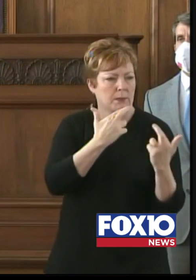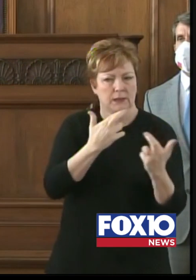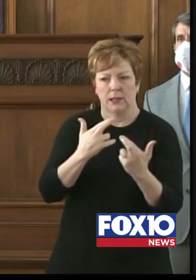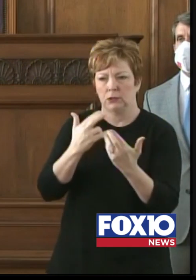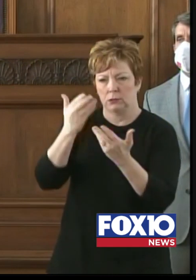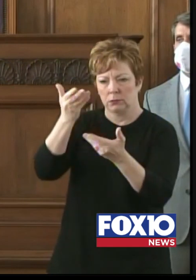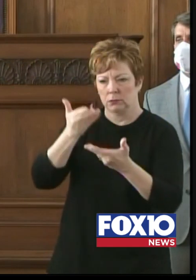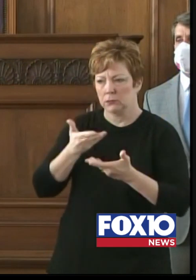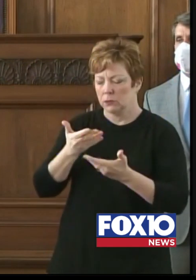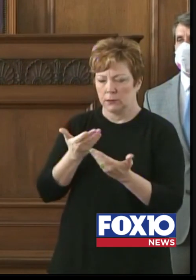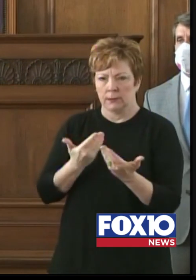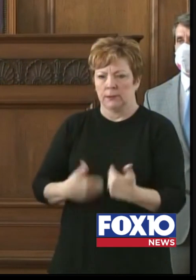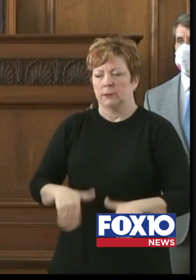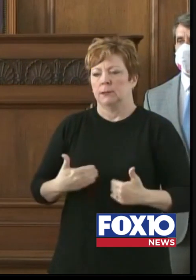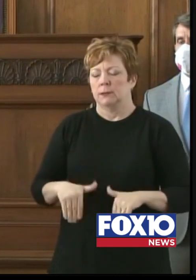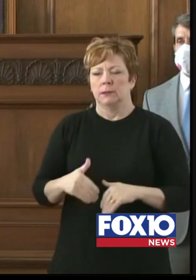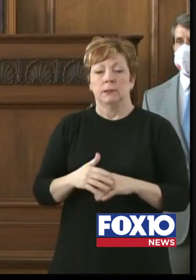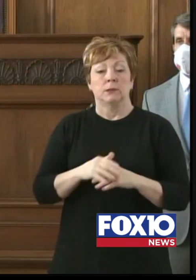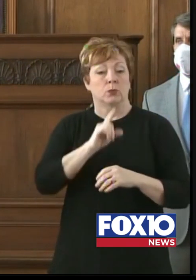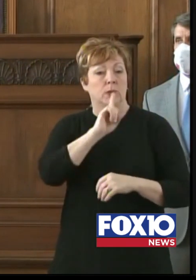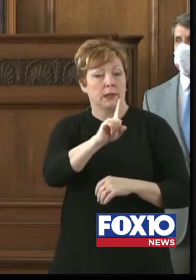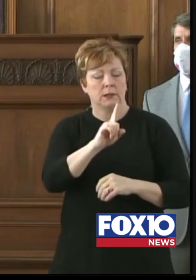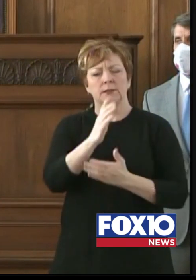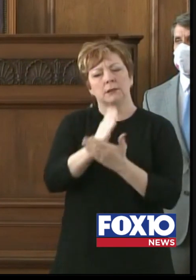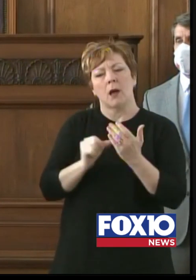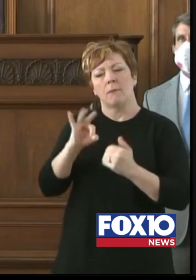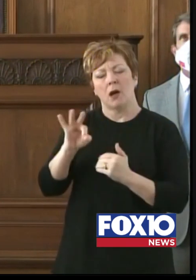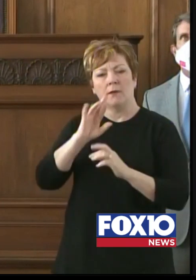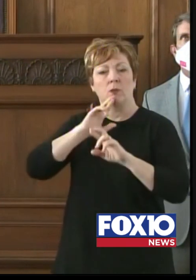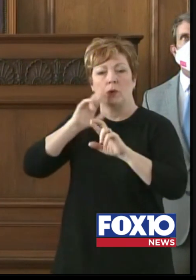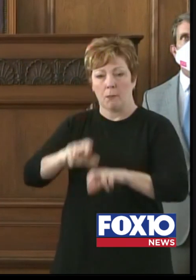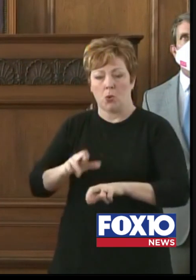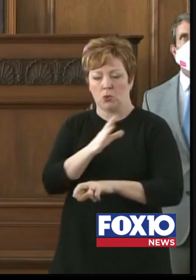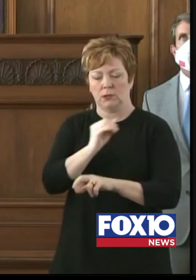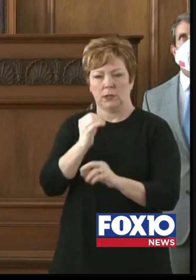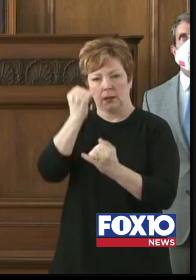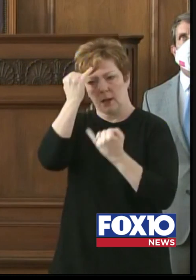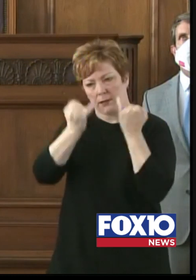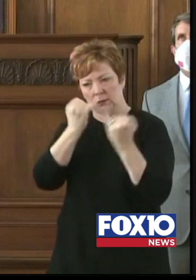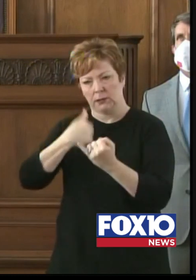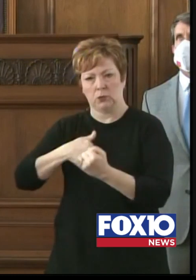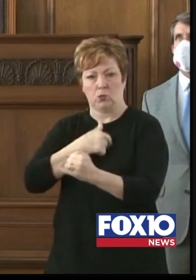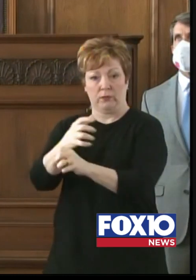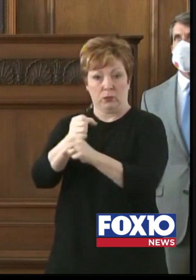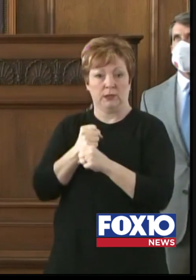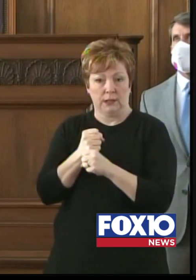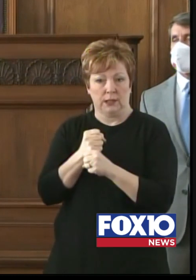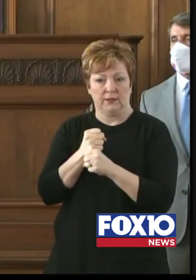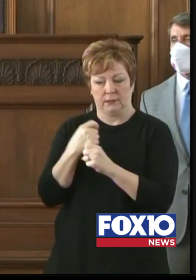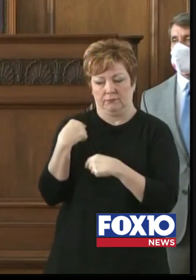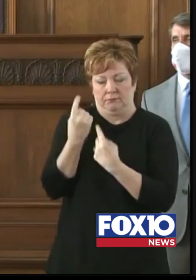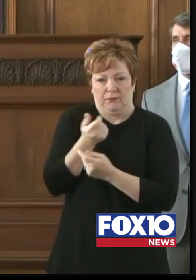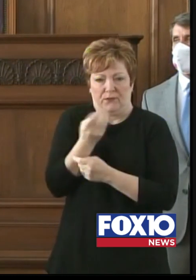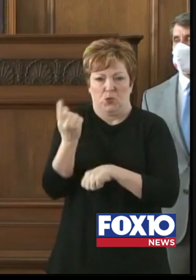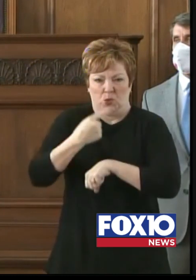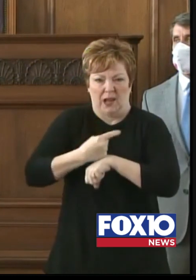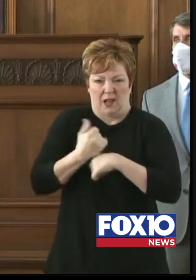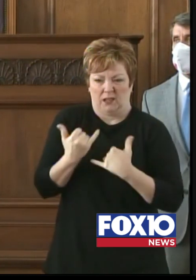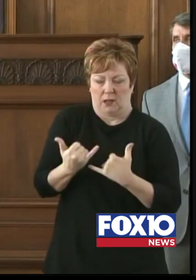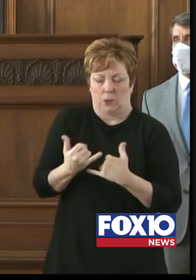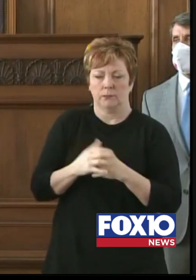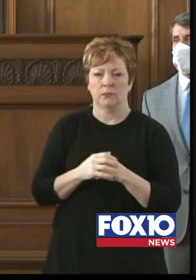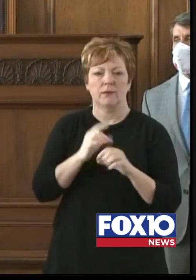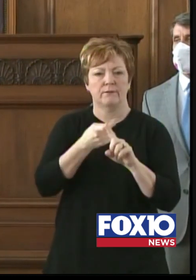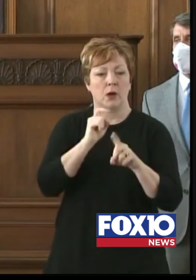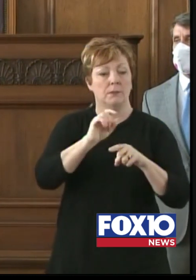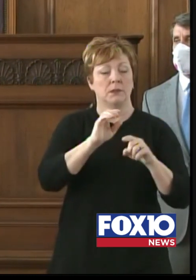In fact, these are just some of the many reports and suggestions that we've received in the last few days, from